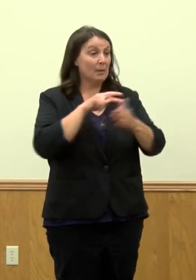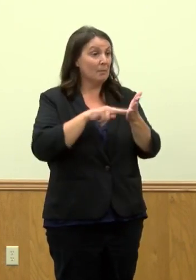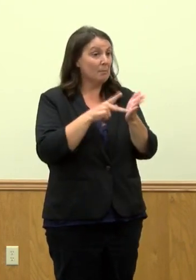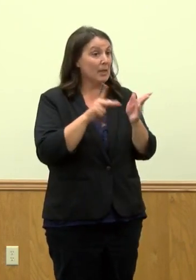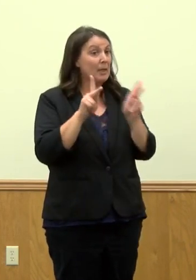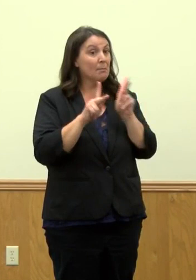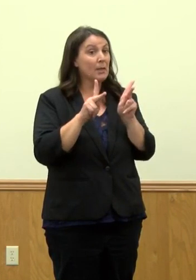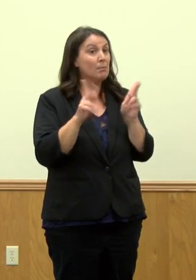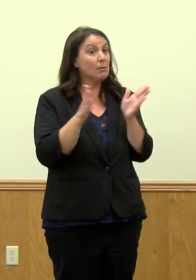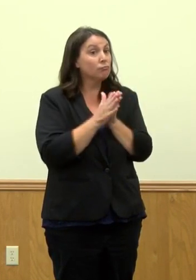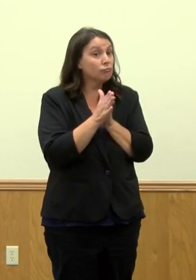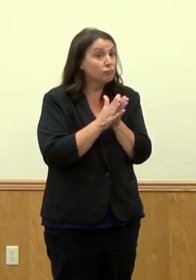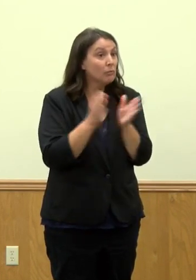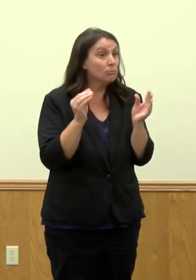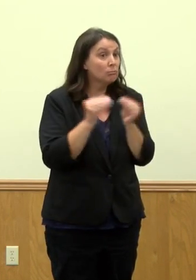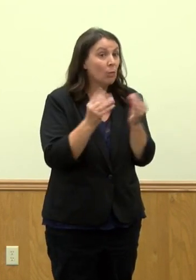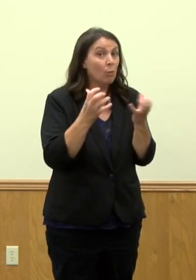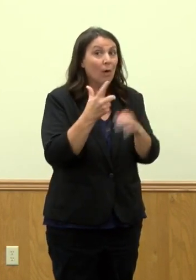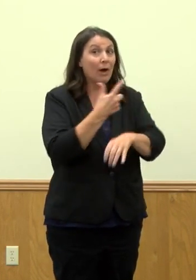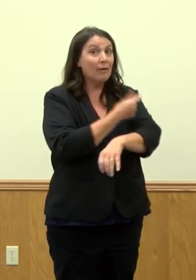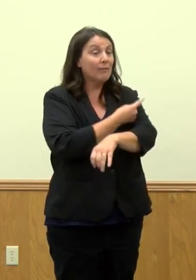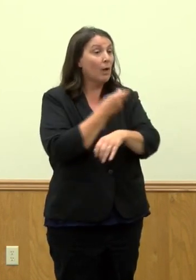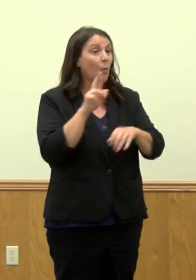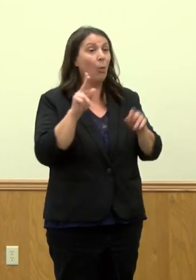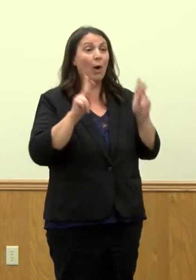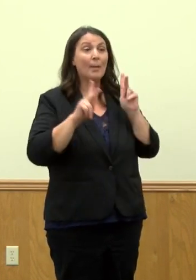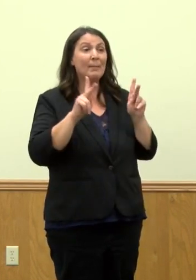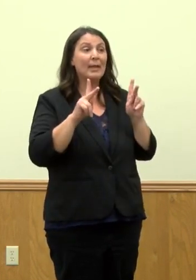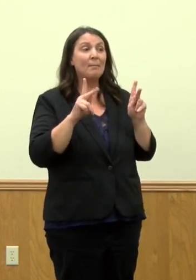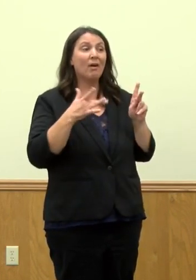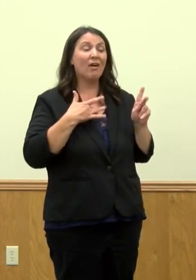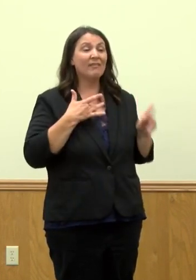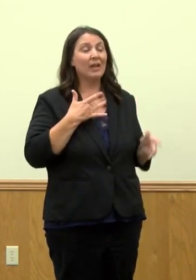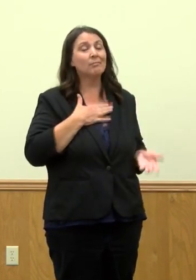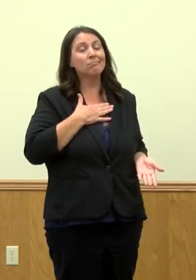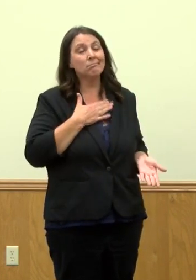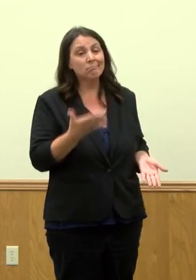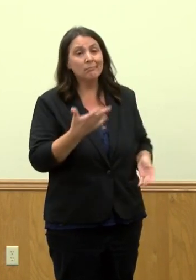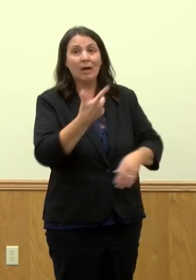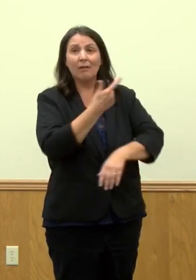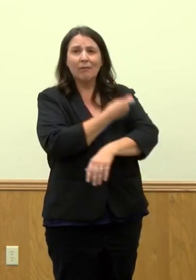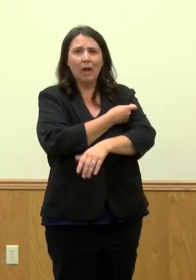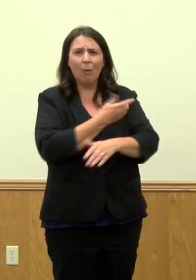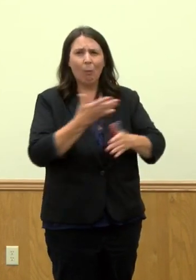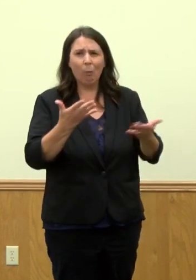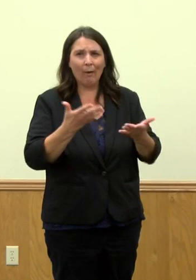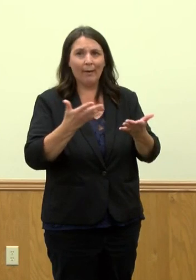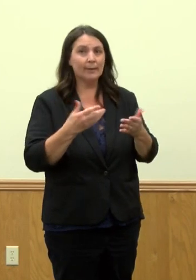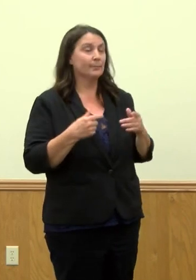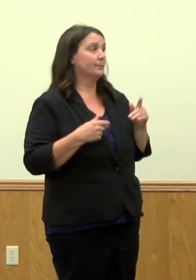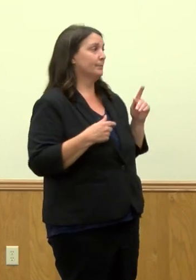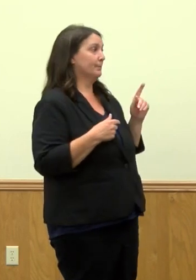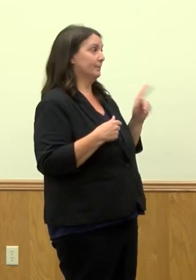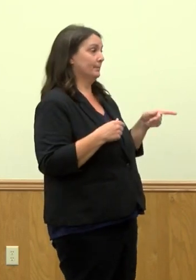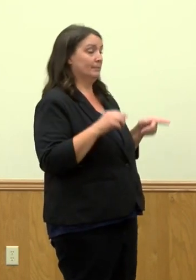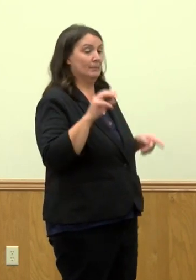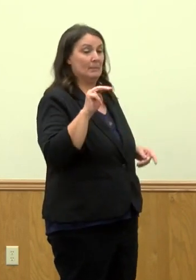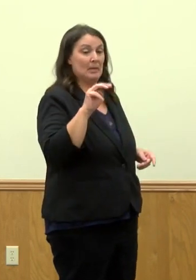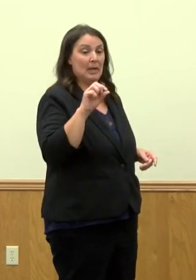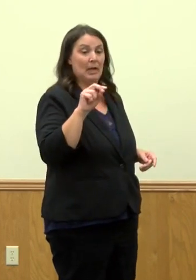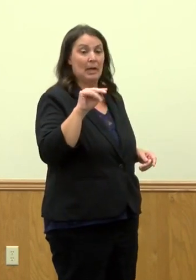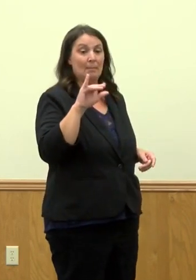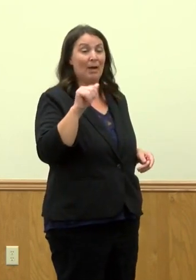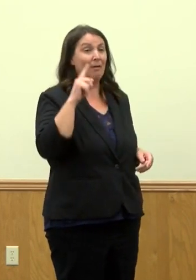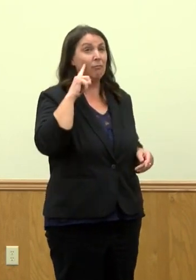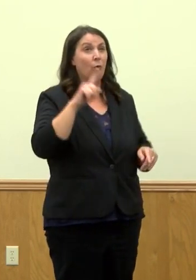vaccine? Like some of that vaccine hesitancy is starting to triple up a bit, or what would you say to do that? So you know, we have been in Peoria County, seeing I would, for